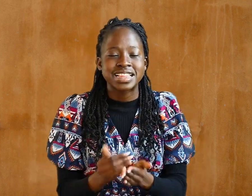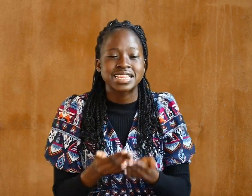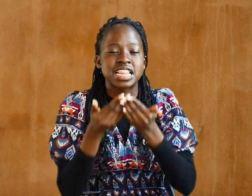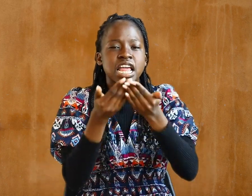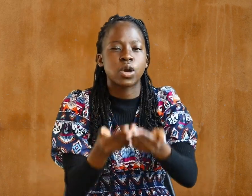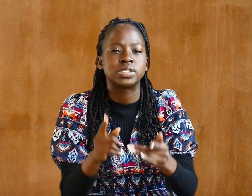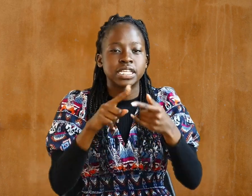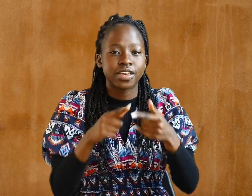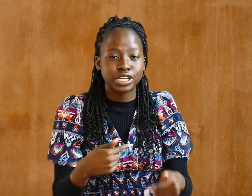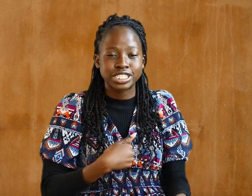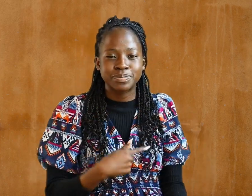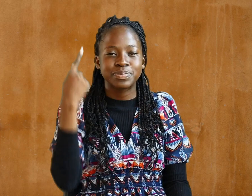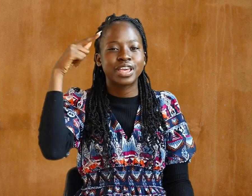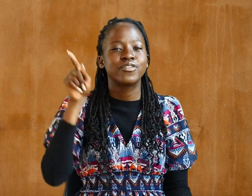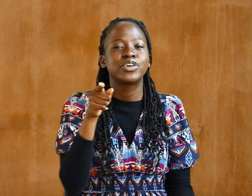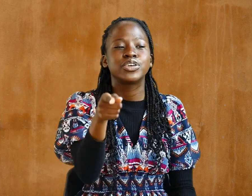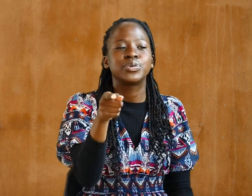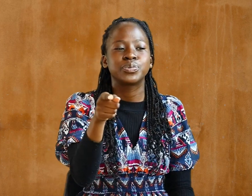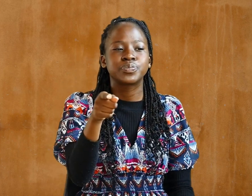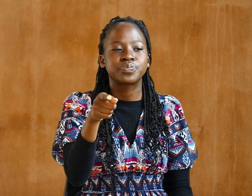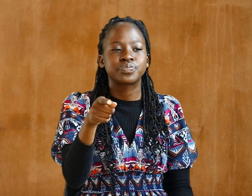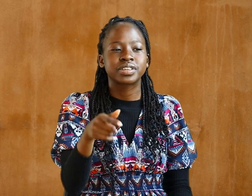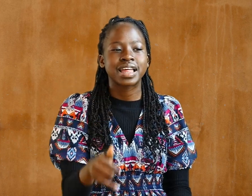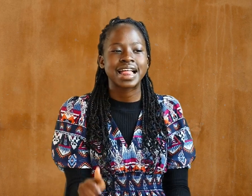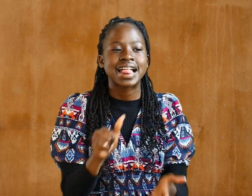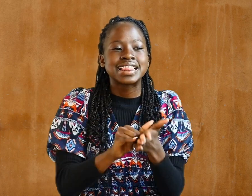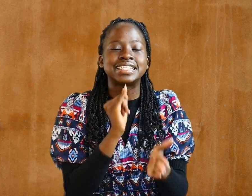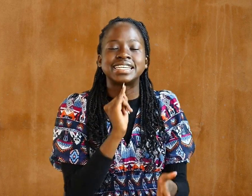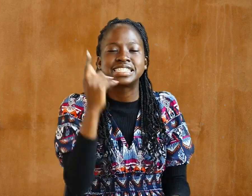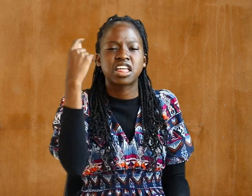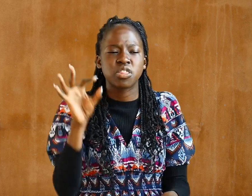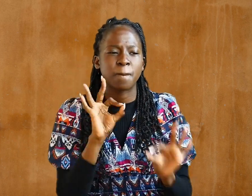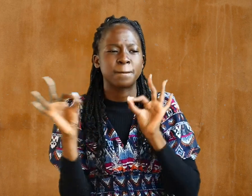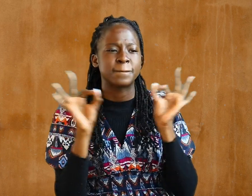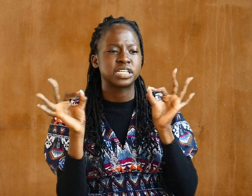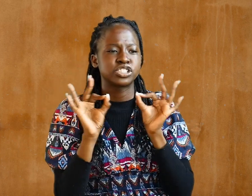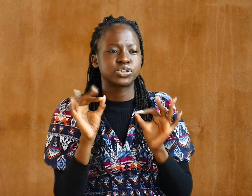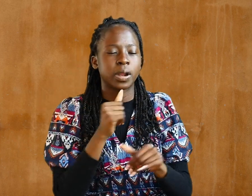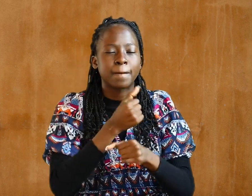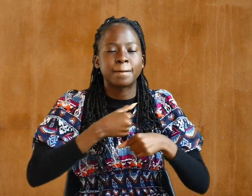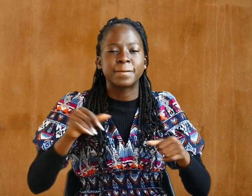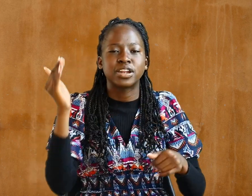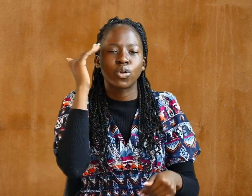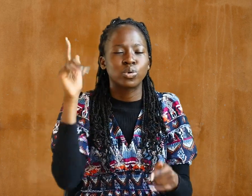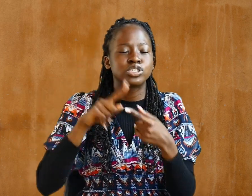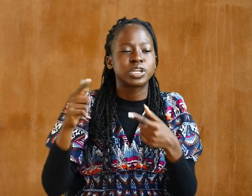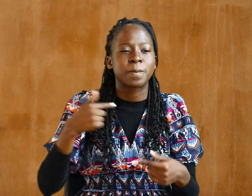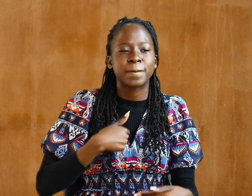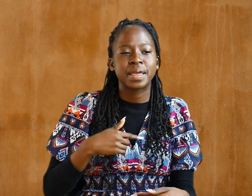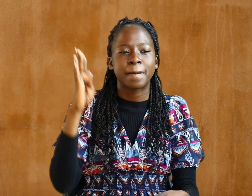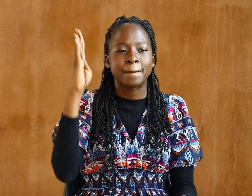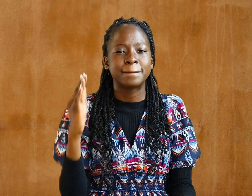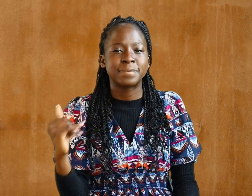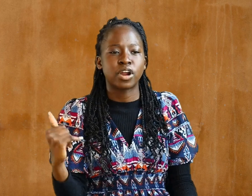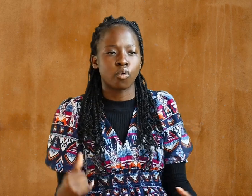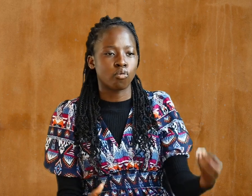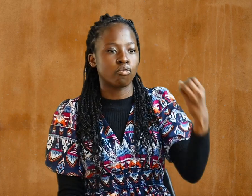that was given to me for you. That is the mystery made known to me by revelation,